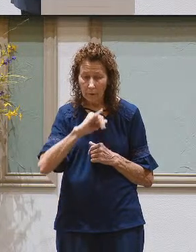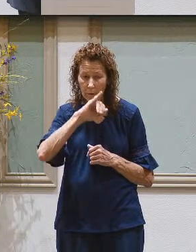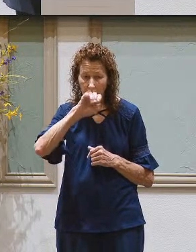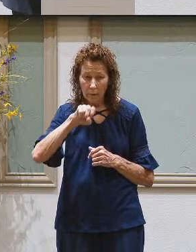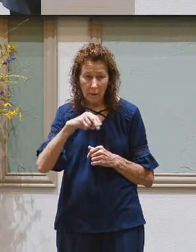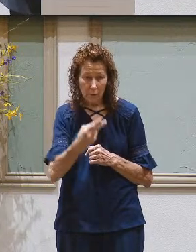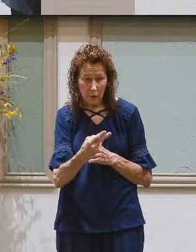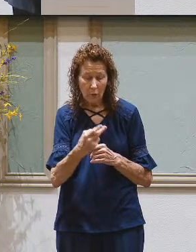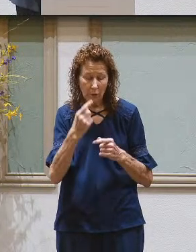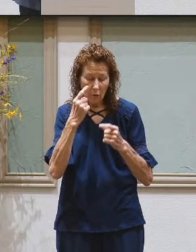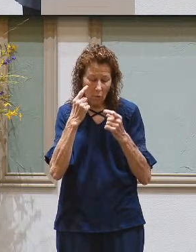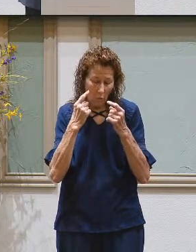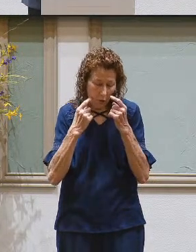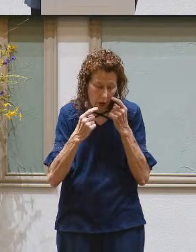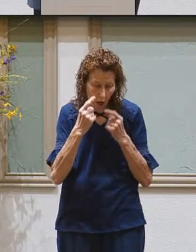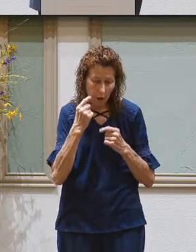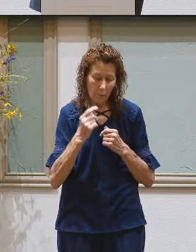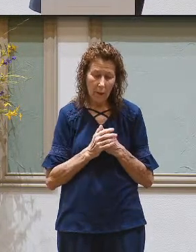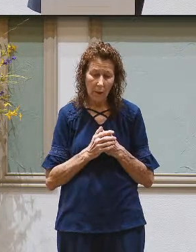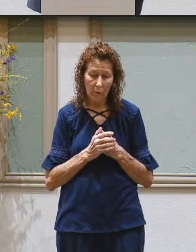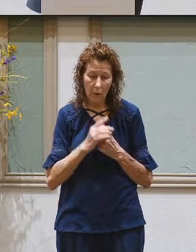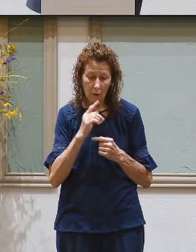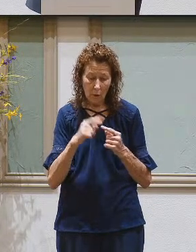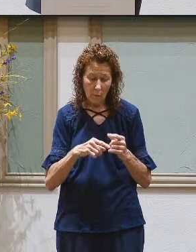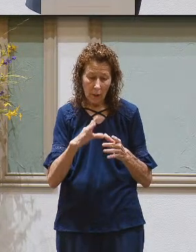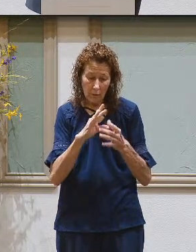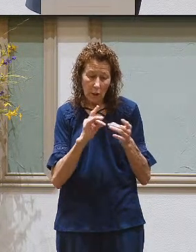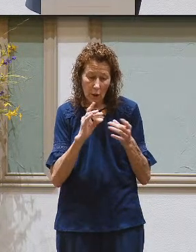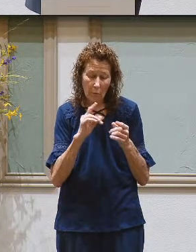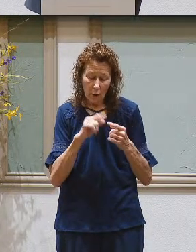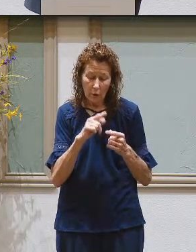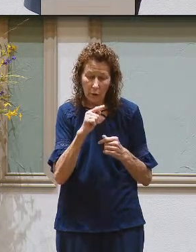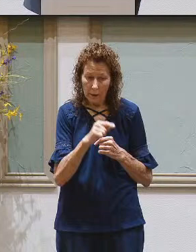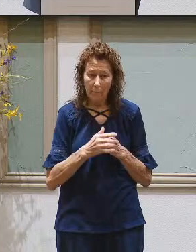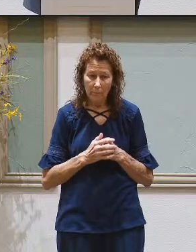Joseph wept when they spoke to him.